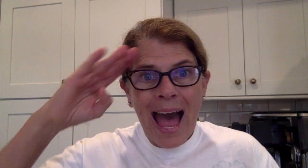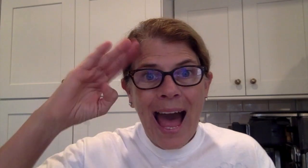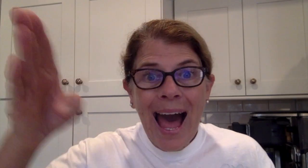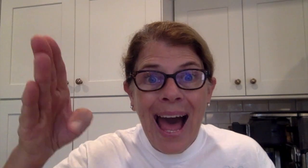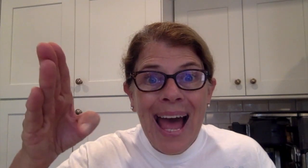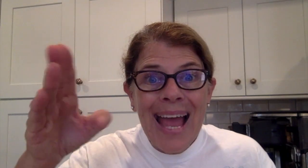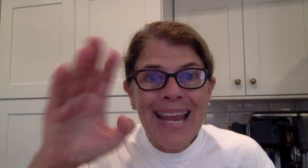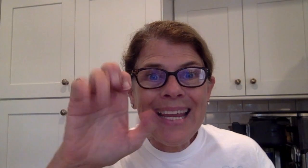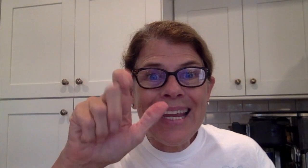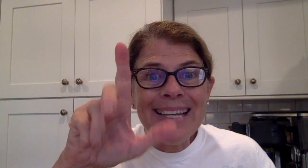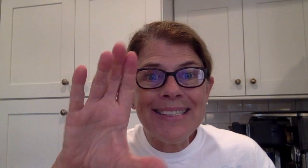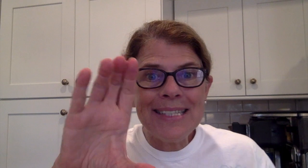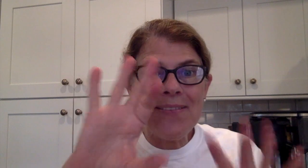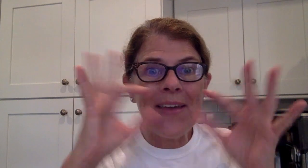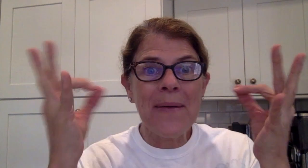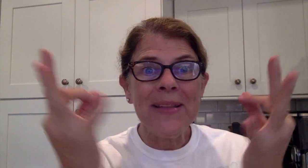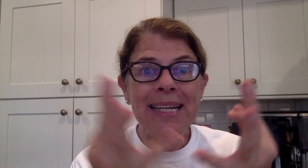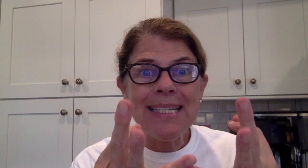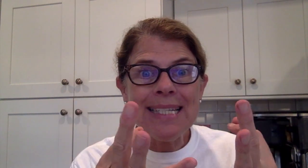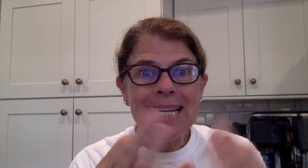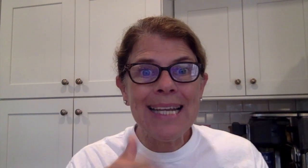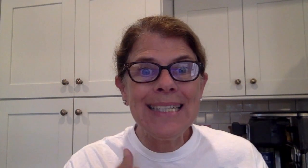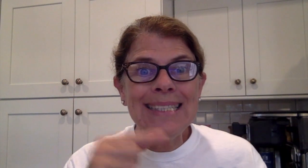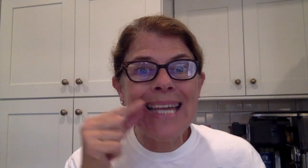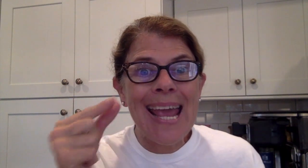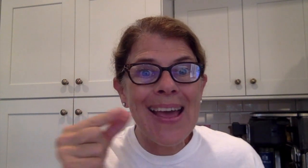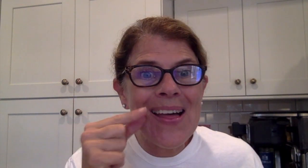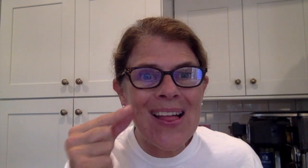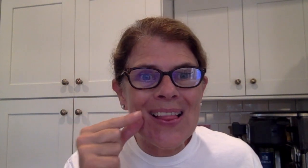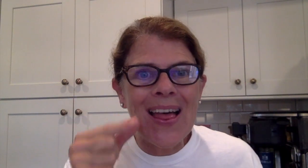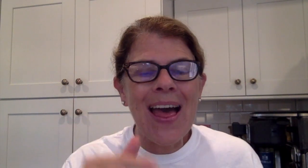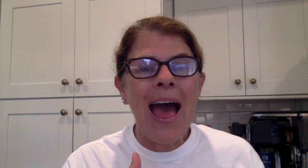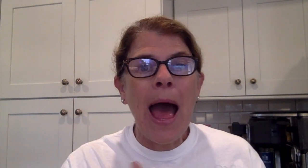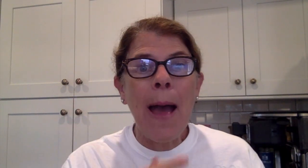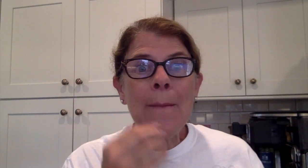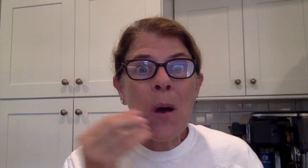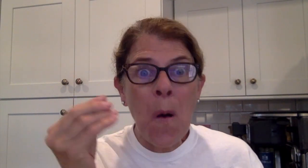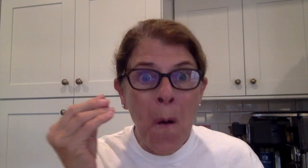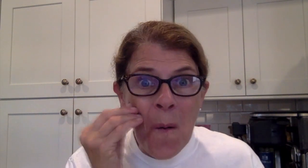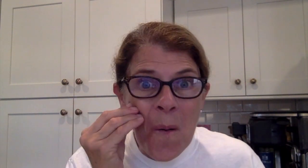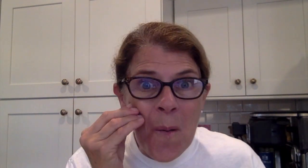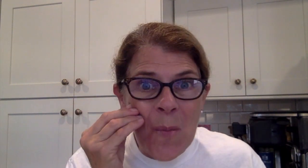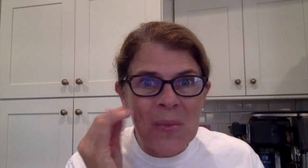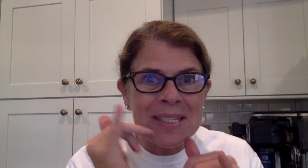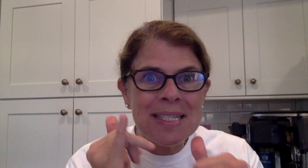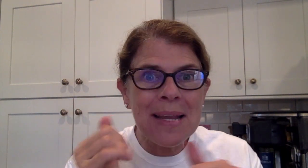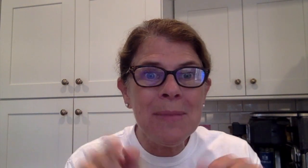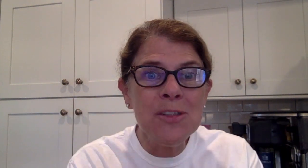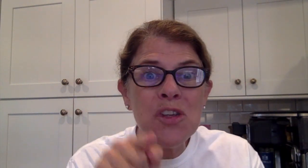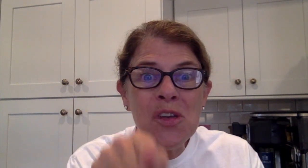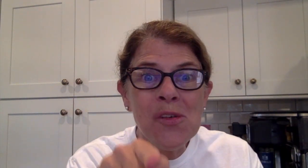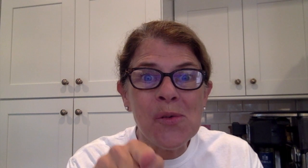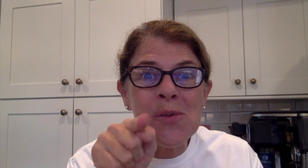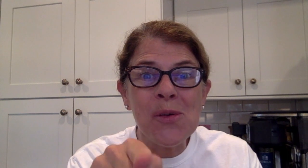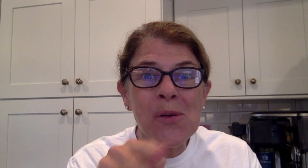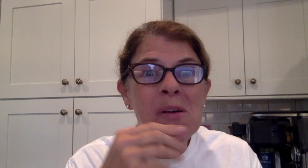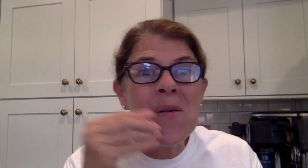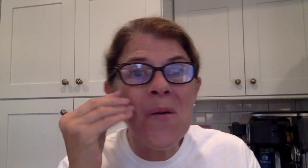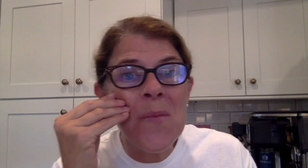Hi, ELC families. It's Gail. I'm home. Same as you. We were home.